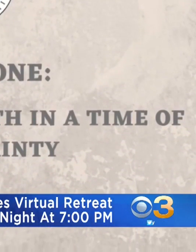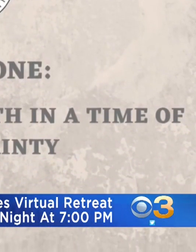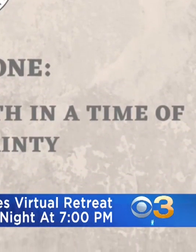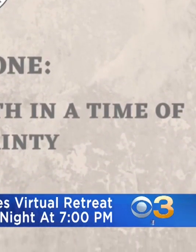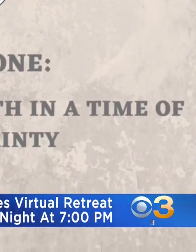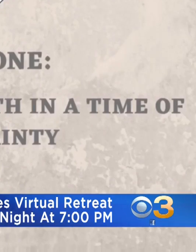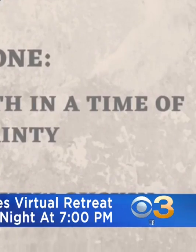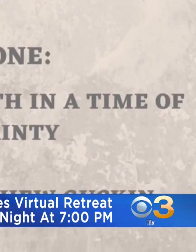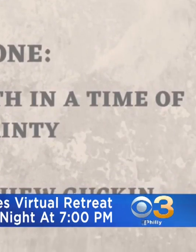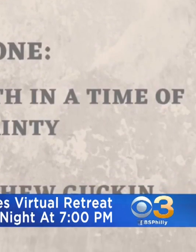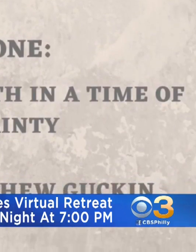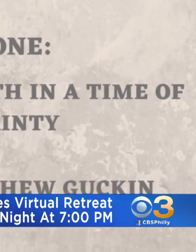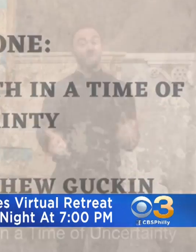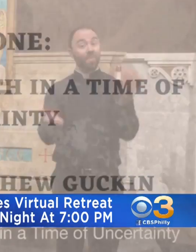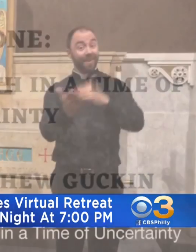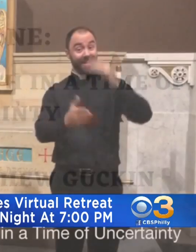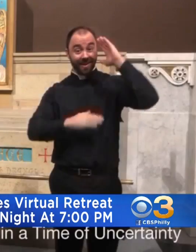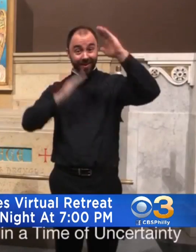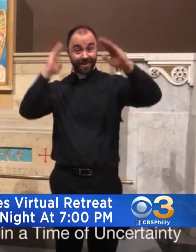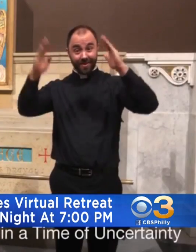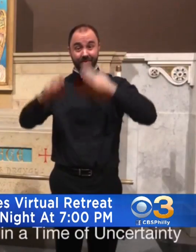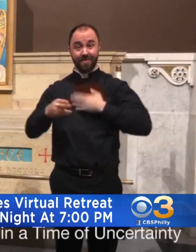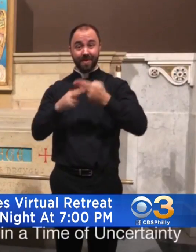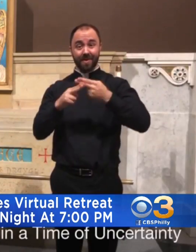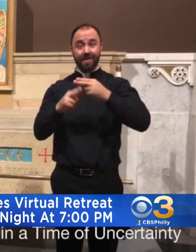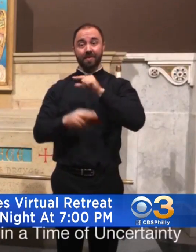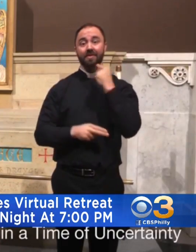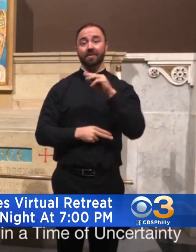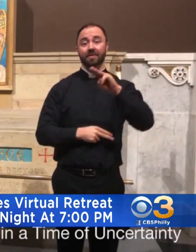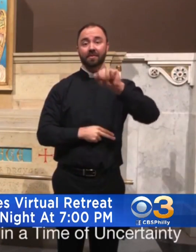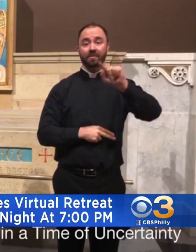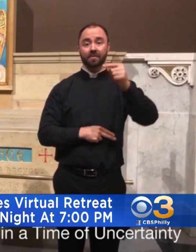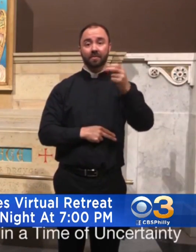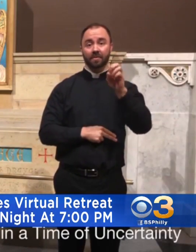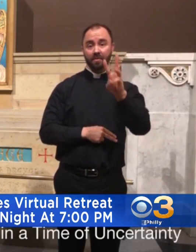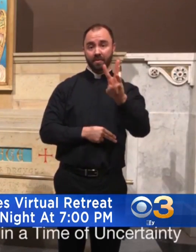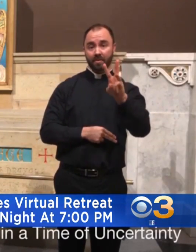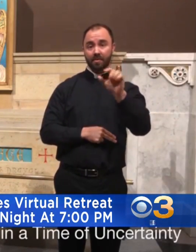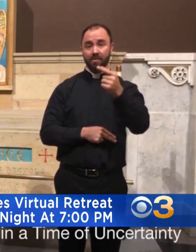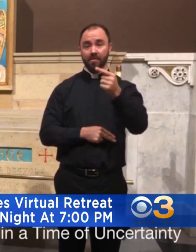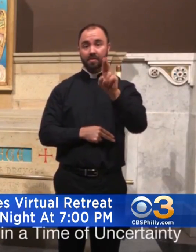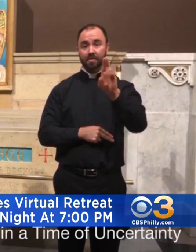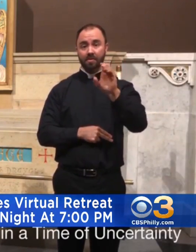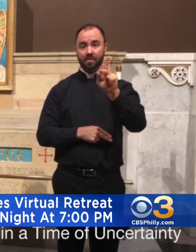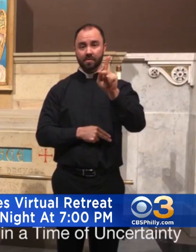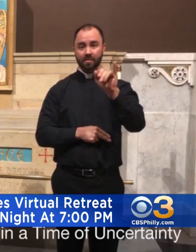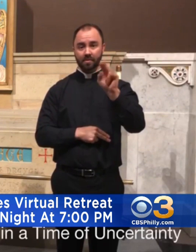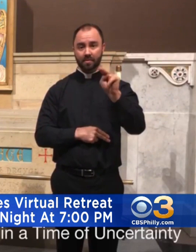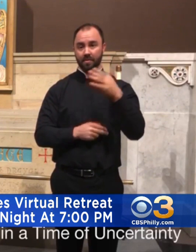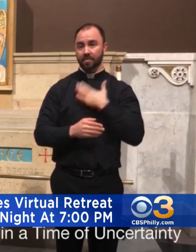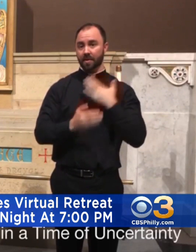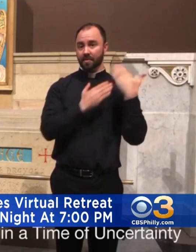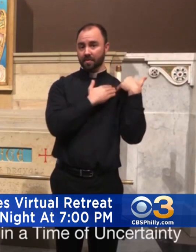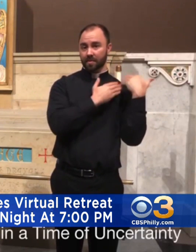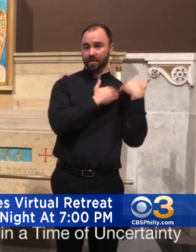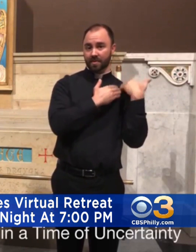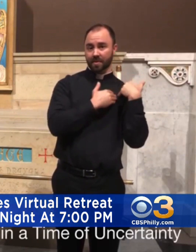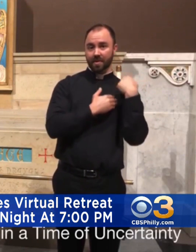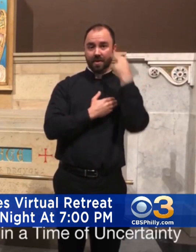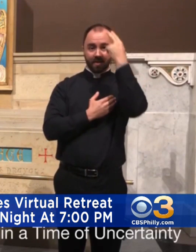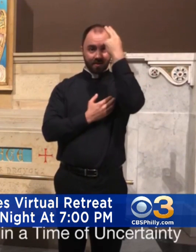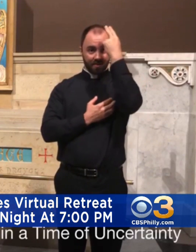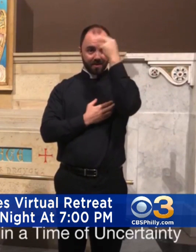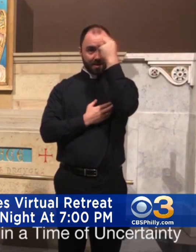on the power of faith in a time of uncertainty. The Archdiocese plans to share a video each night at 7 o'clock, available on